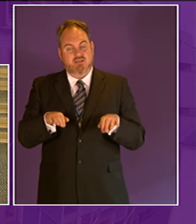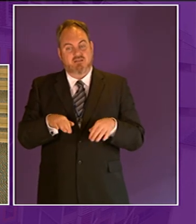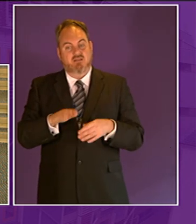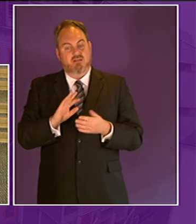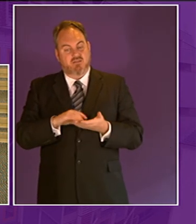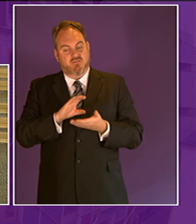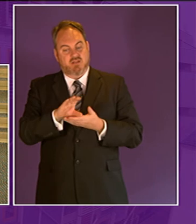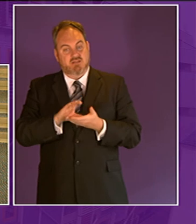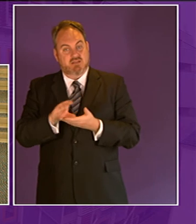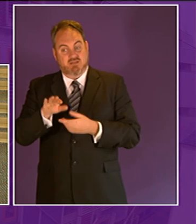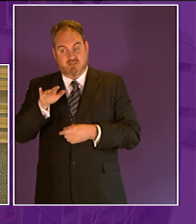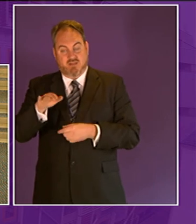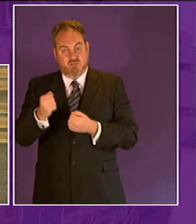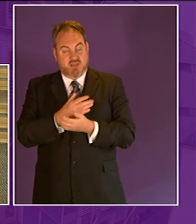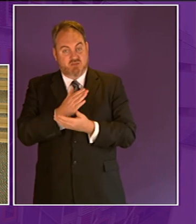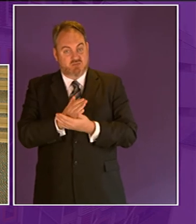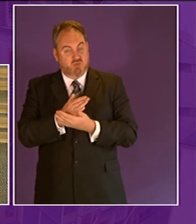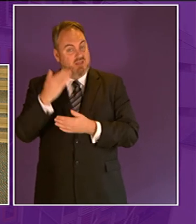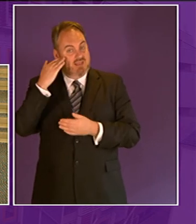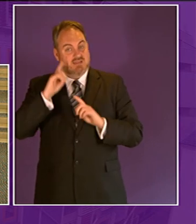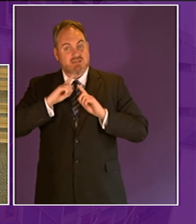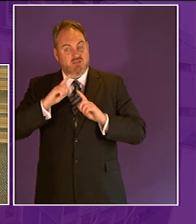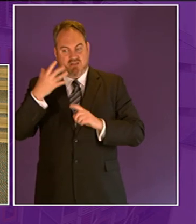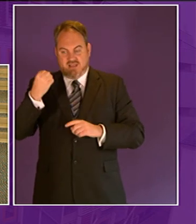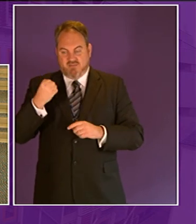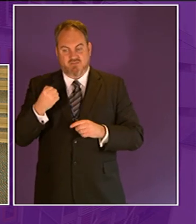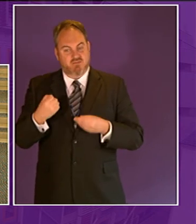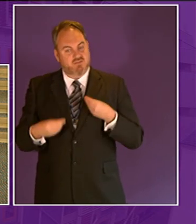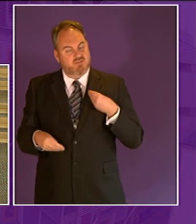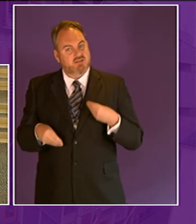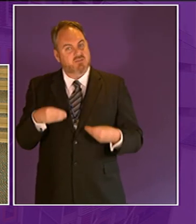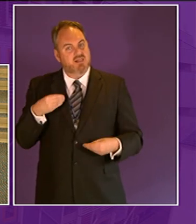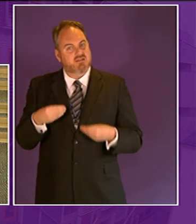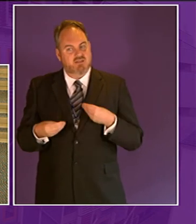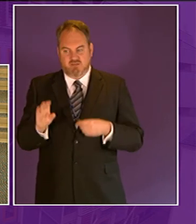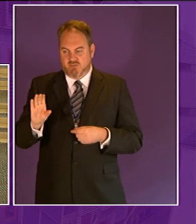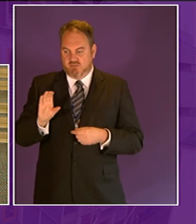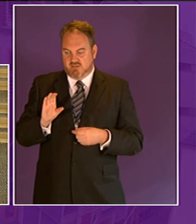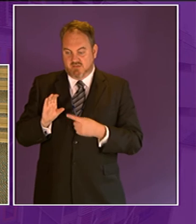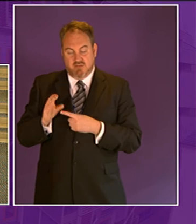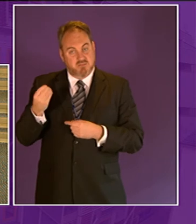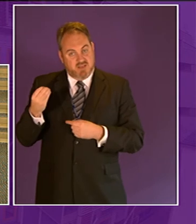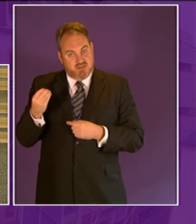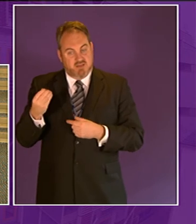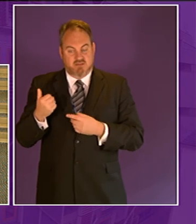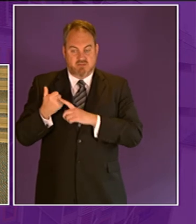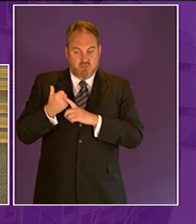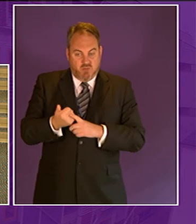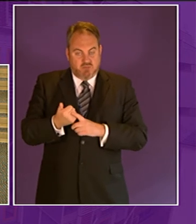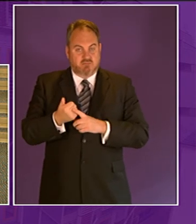that head teachers have the ability both in terms of the resource but also in terms of the flexibility to determine